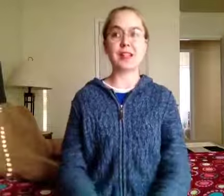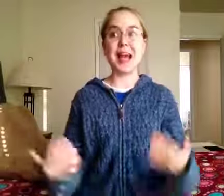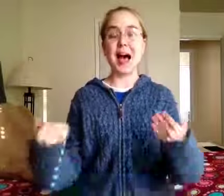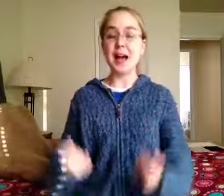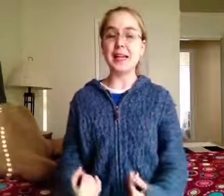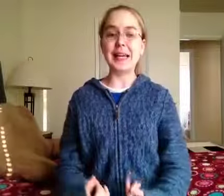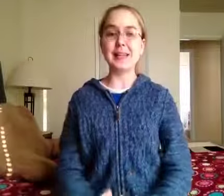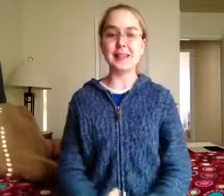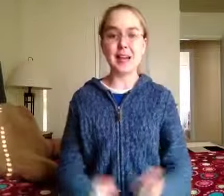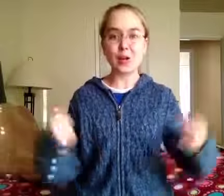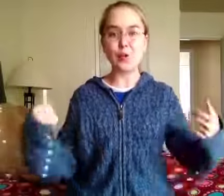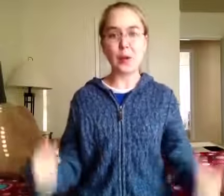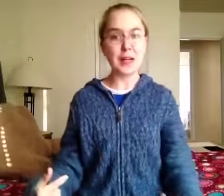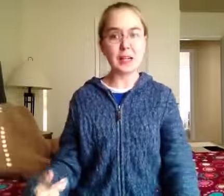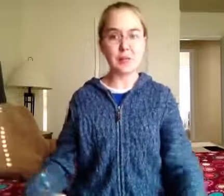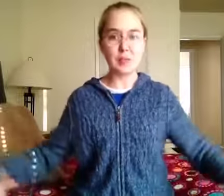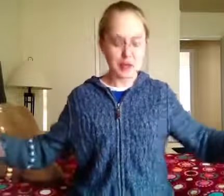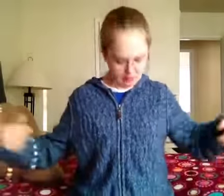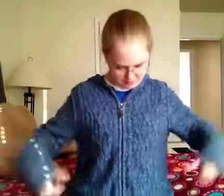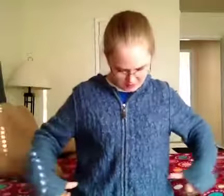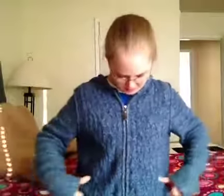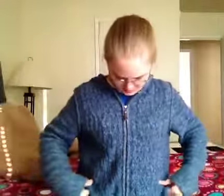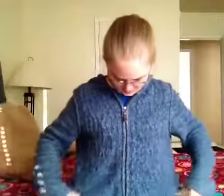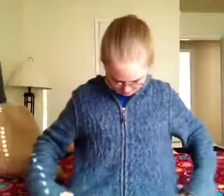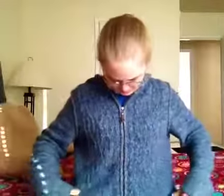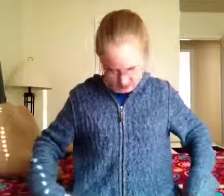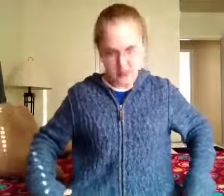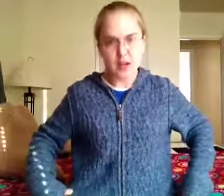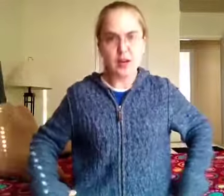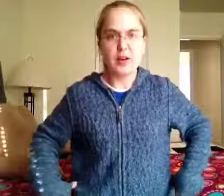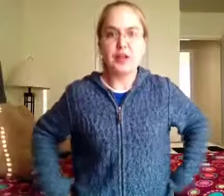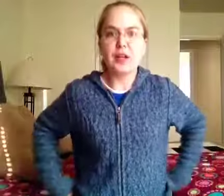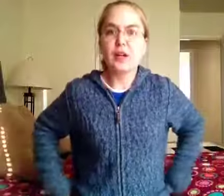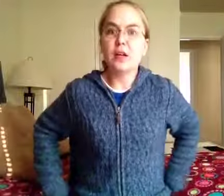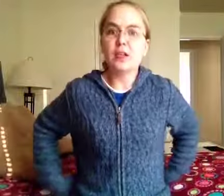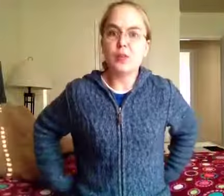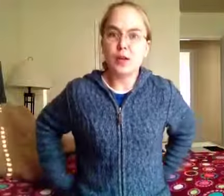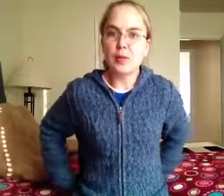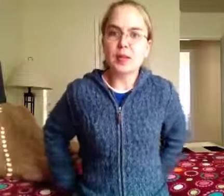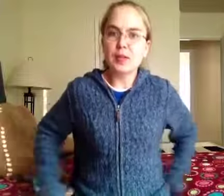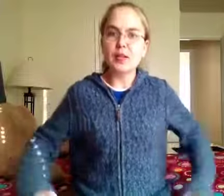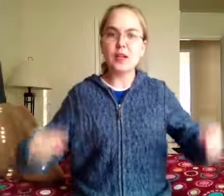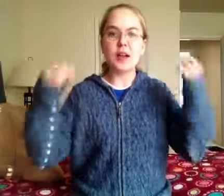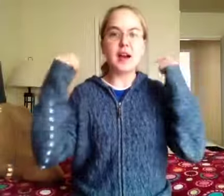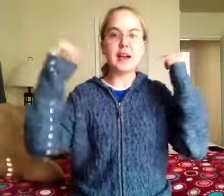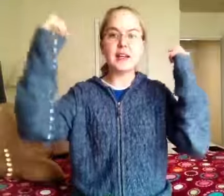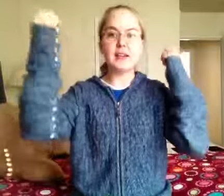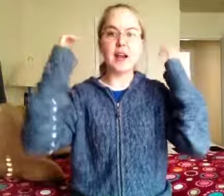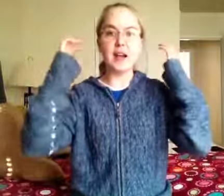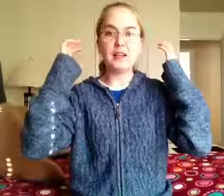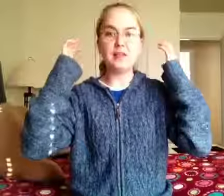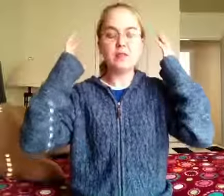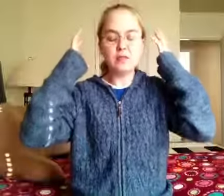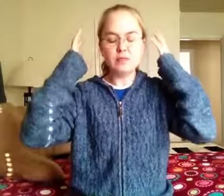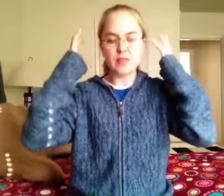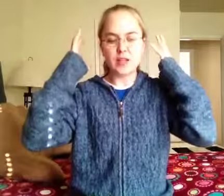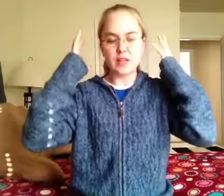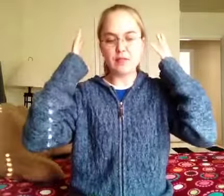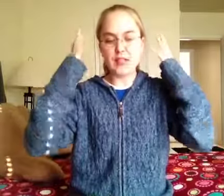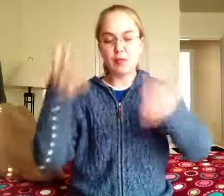I can't. I don't weigh enough in spite of how, uh, thick this sweater makes me look. I, I, I've never